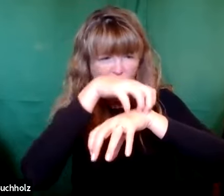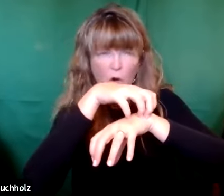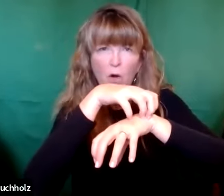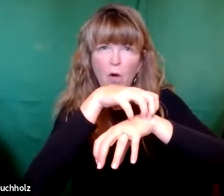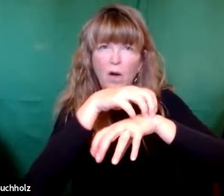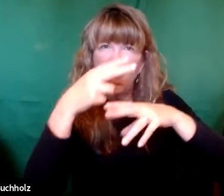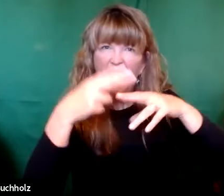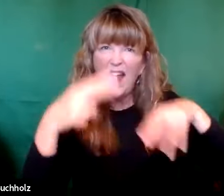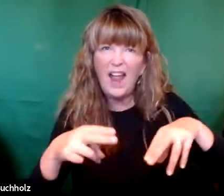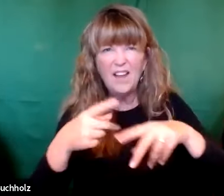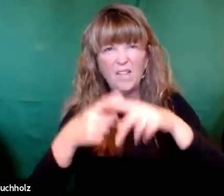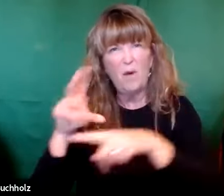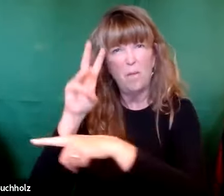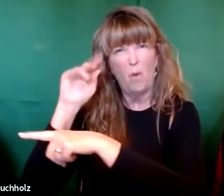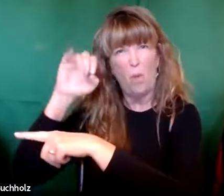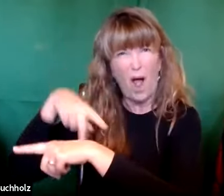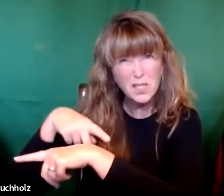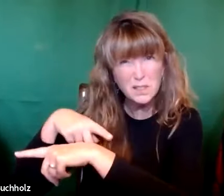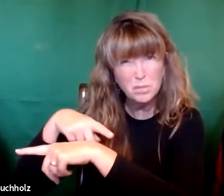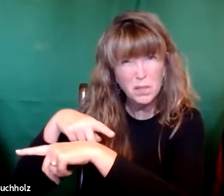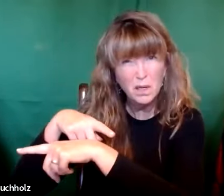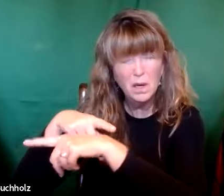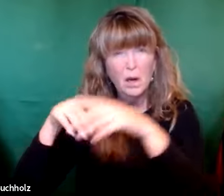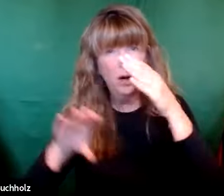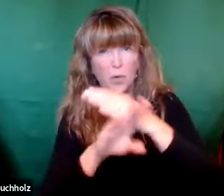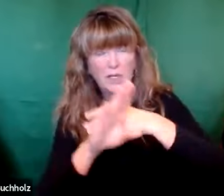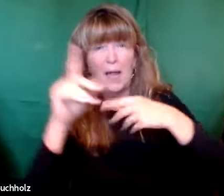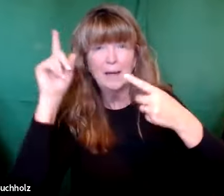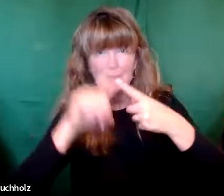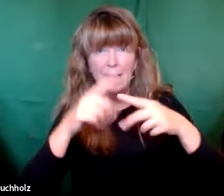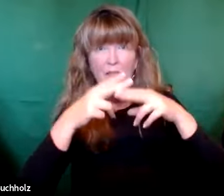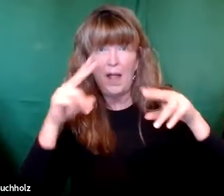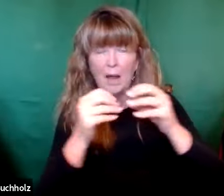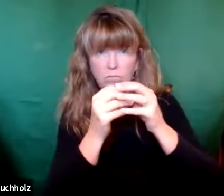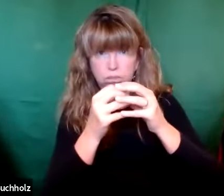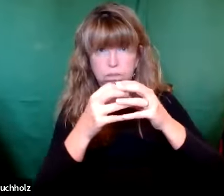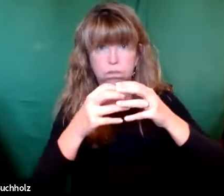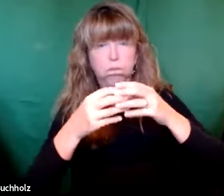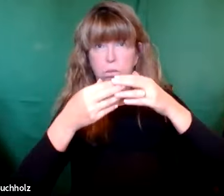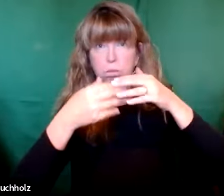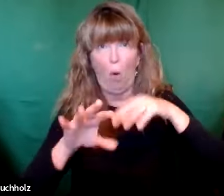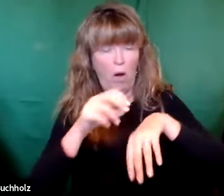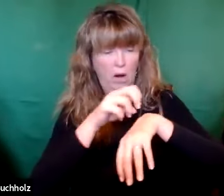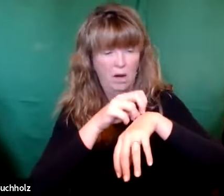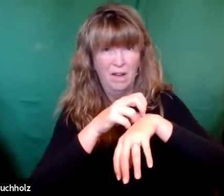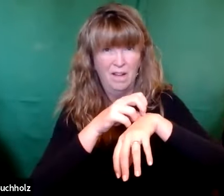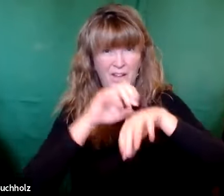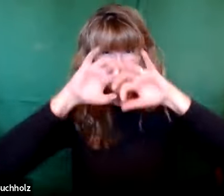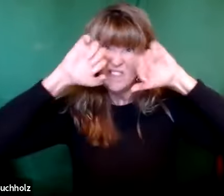to make a web that covers the egg from the wasp. And so the spider